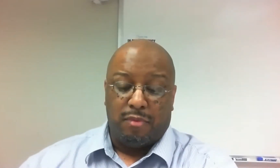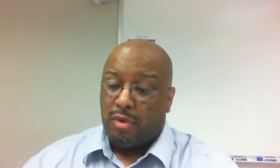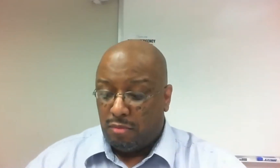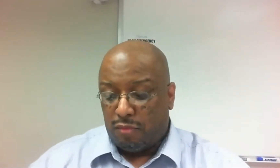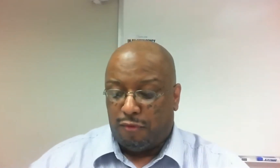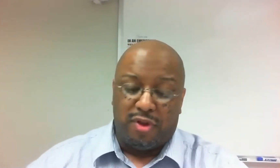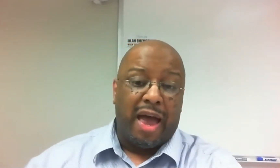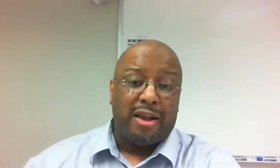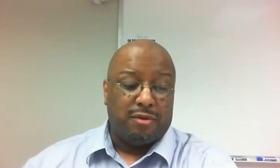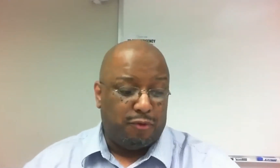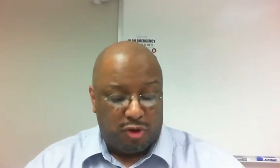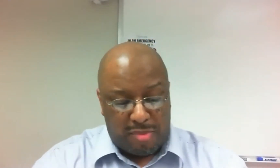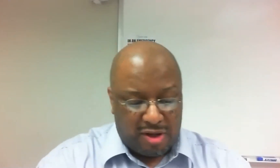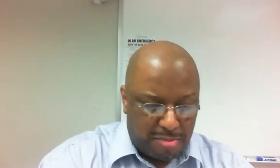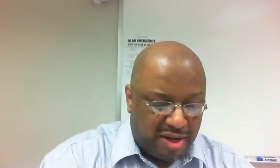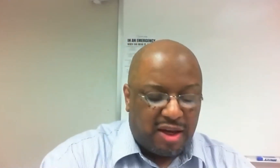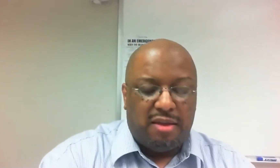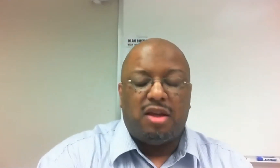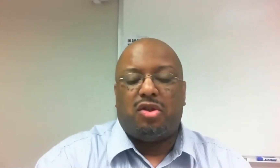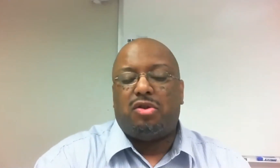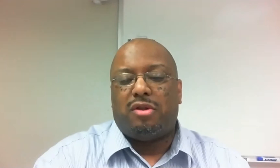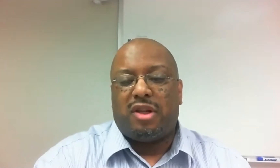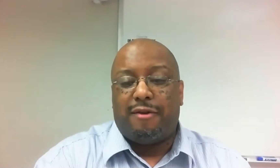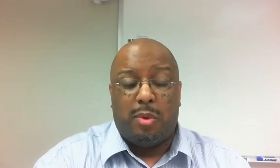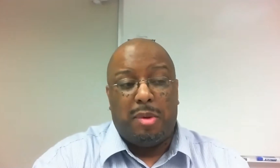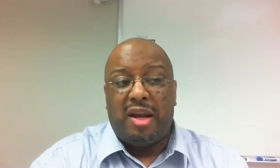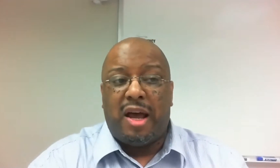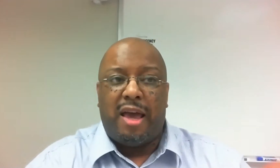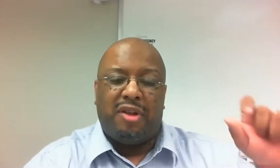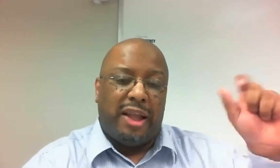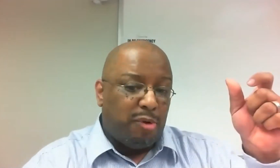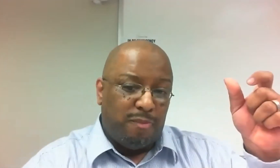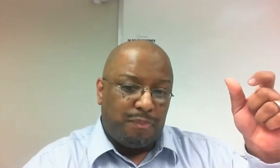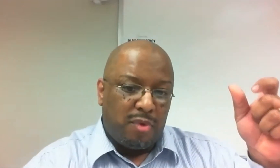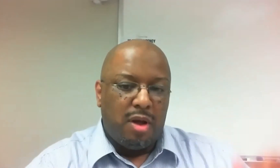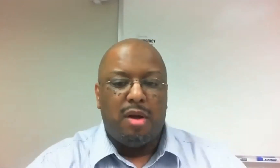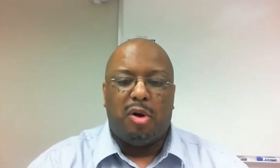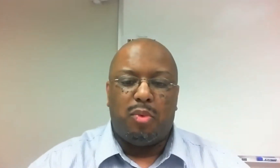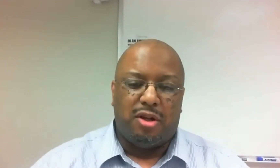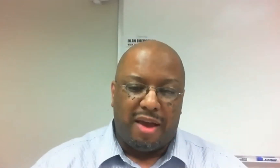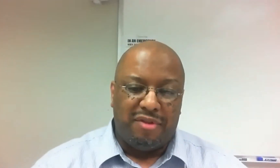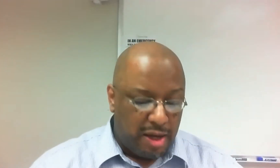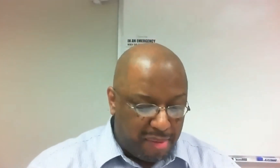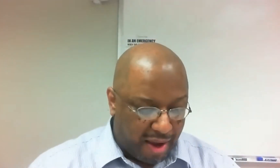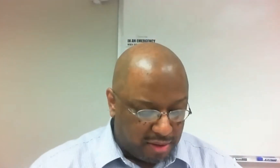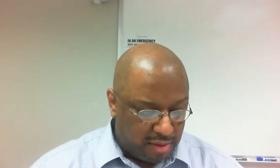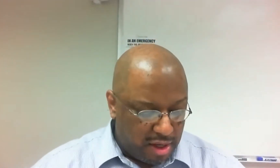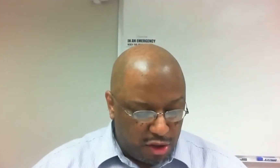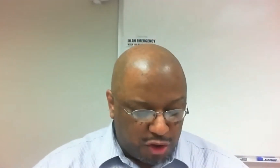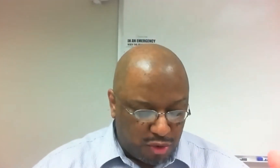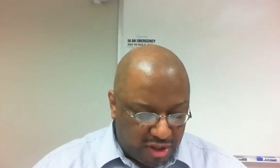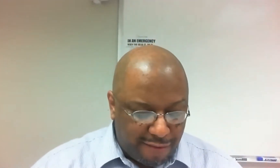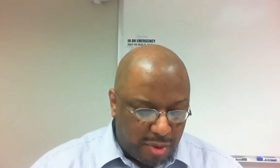to maintain the institution of slavery. We may not have the label, but we still have the impact.